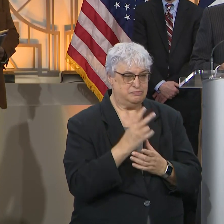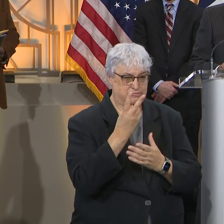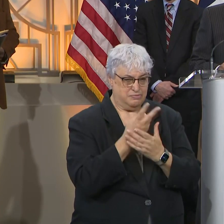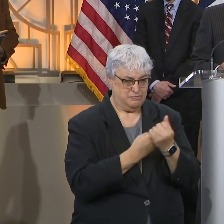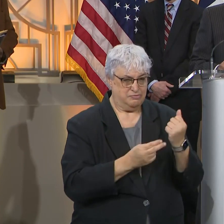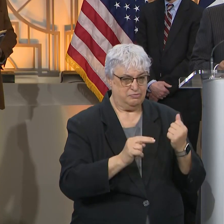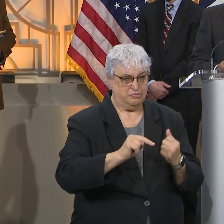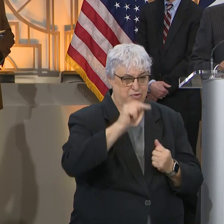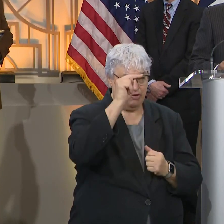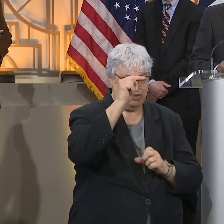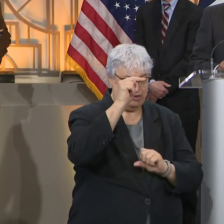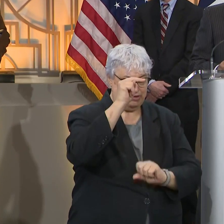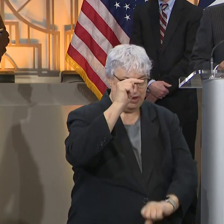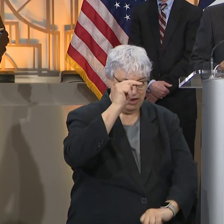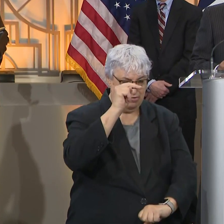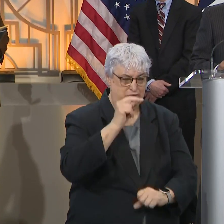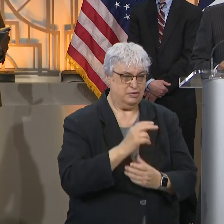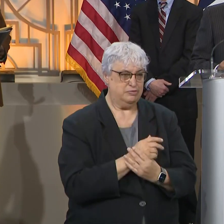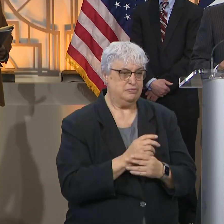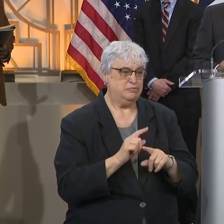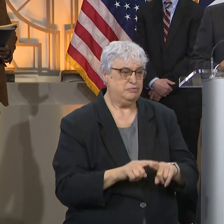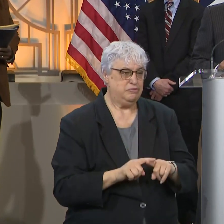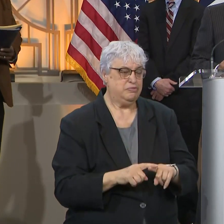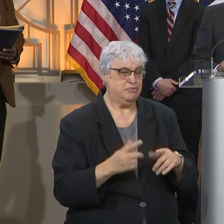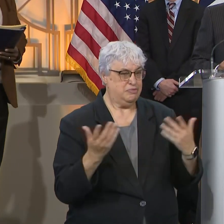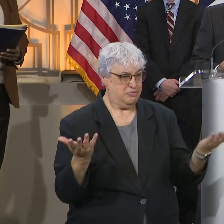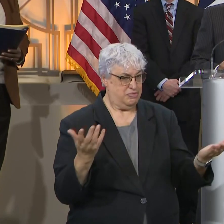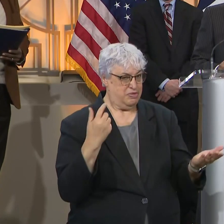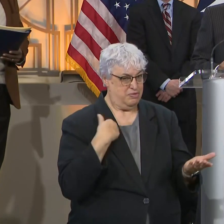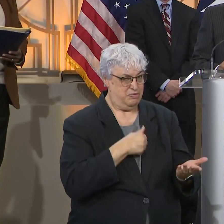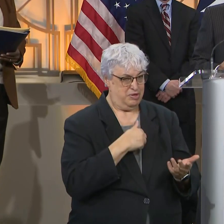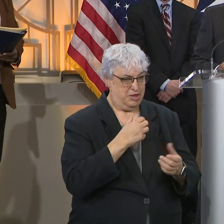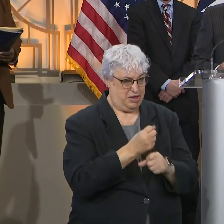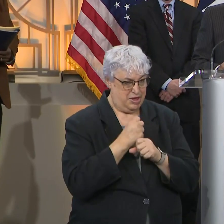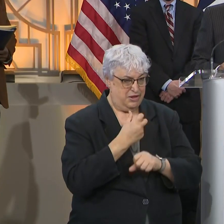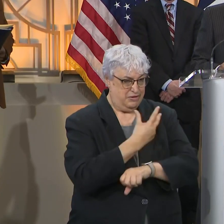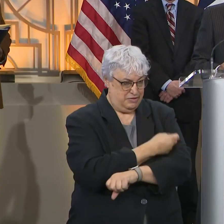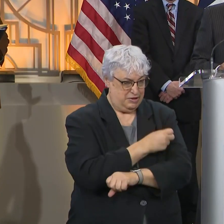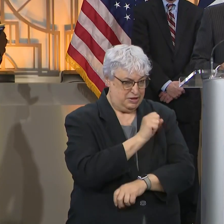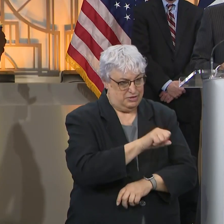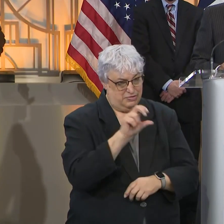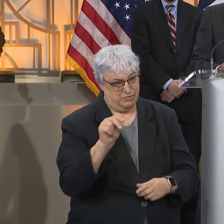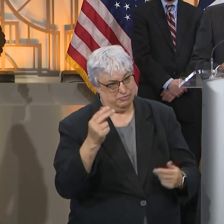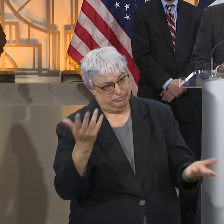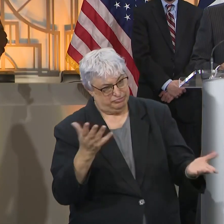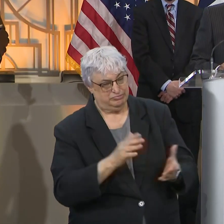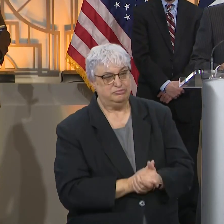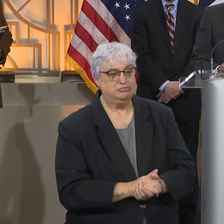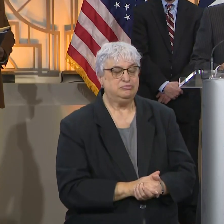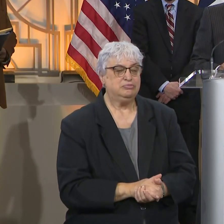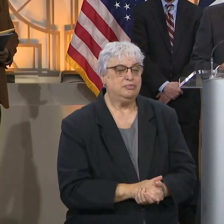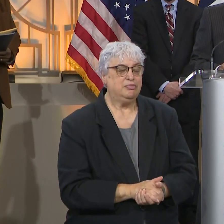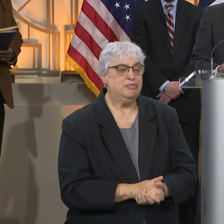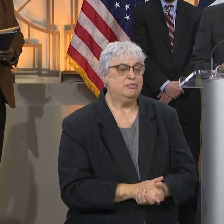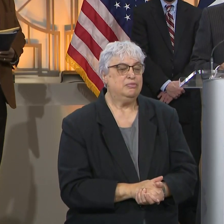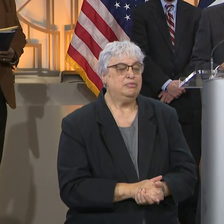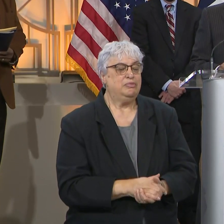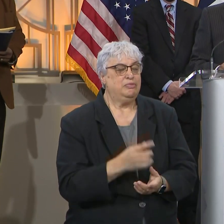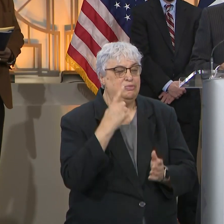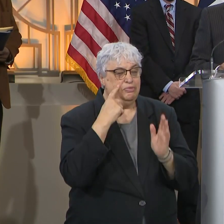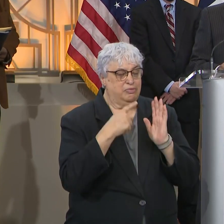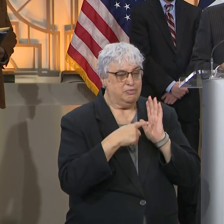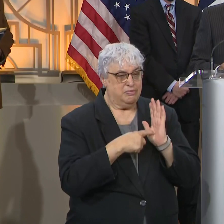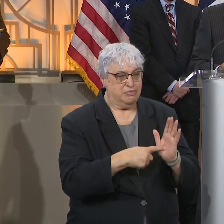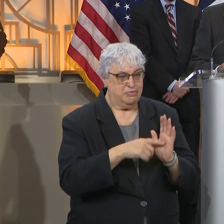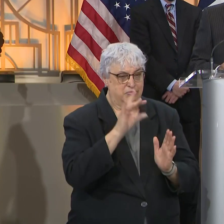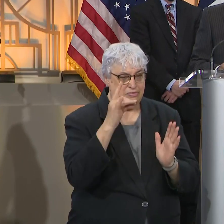north and a south site but that will depend on the availability of the vaccine. So for example, if that 8